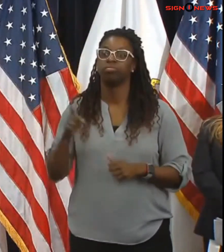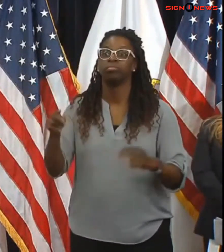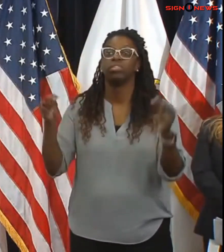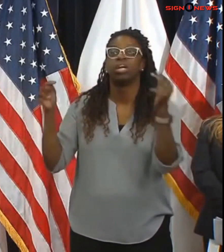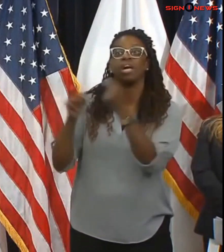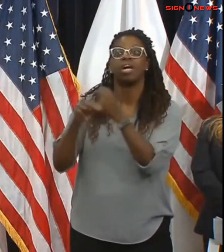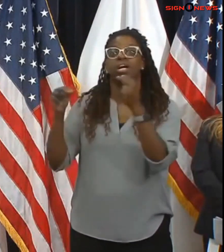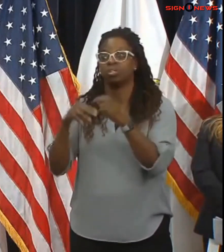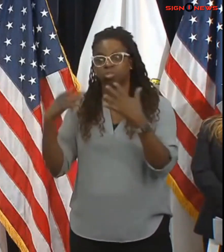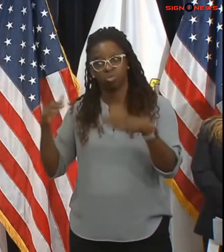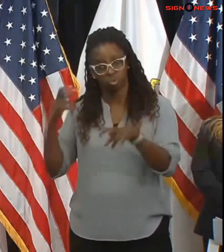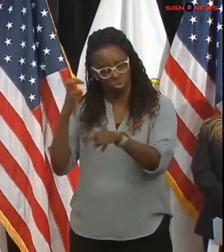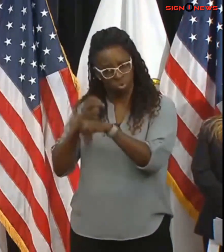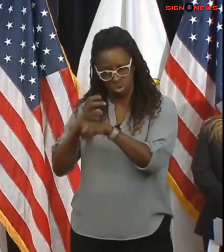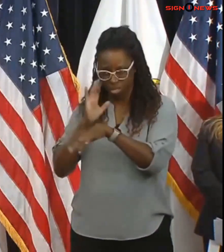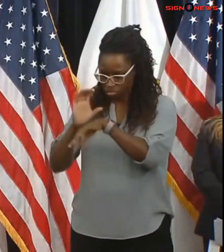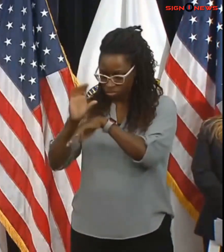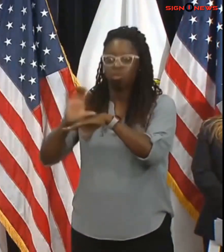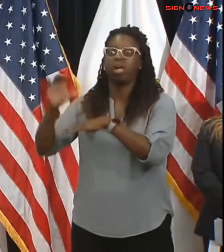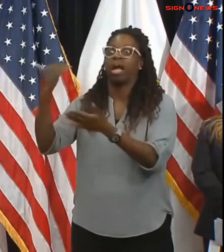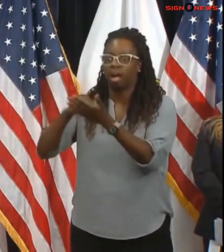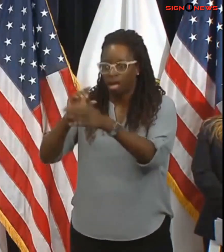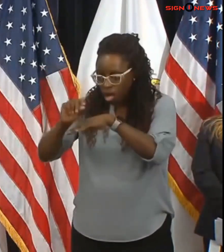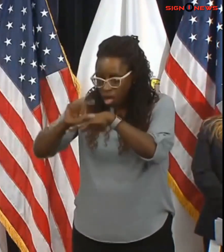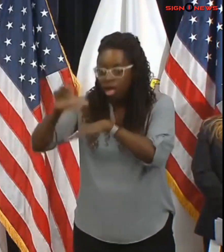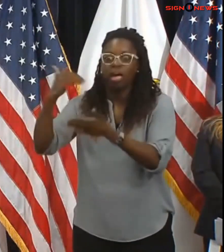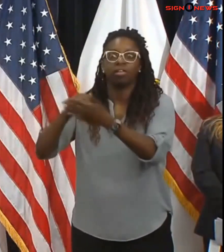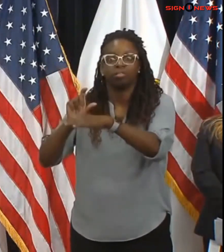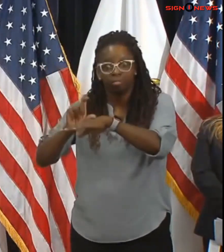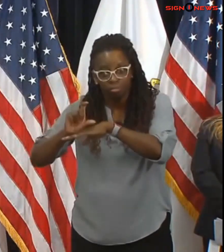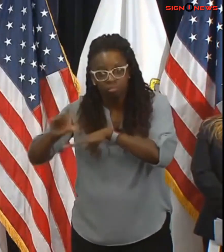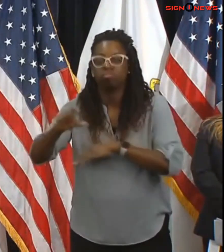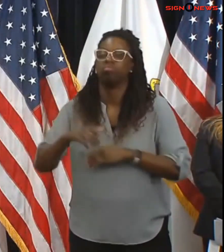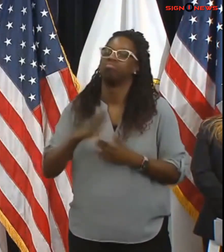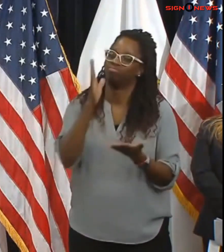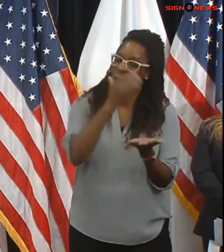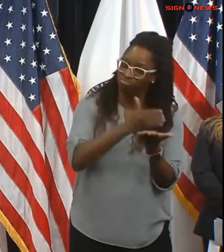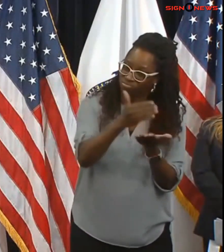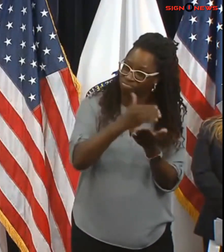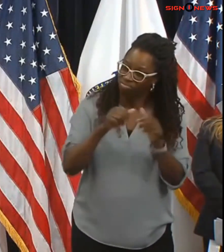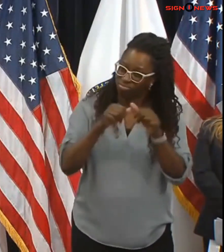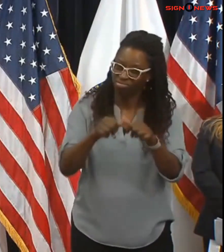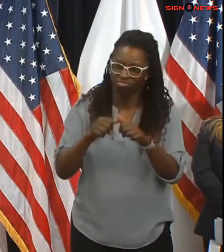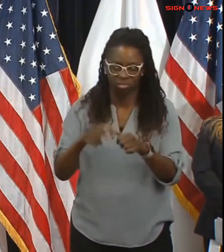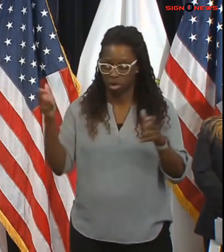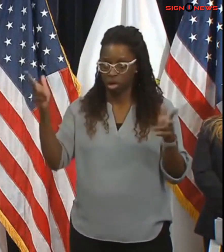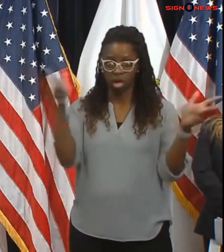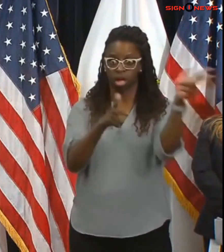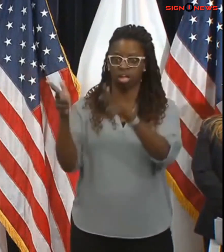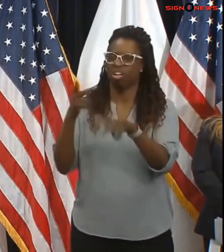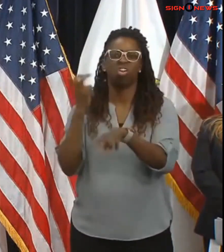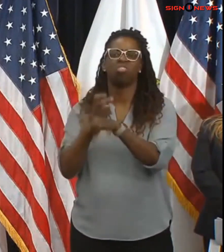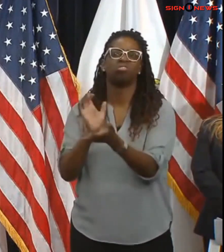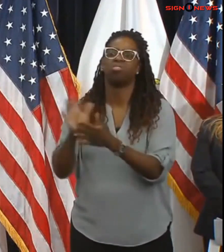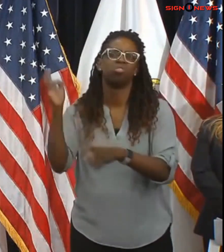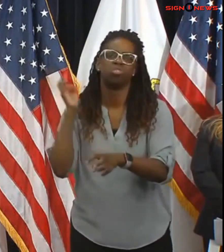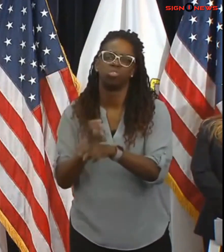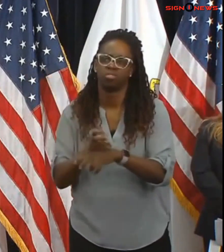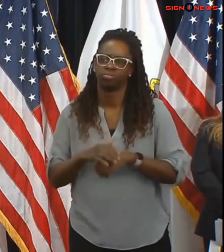on basically all of the other streets other than the interstates as well. Conditions on those roads as a